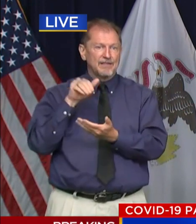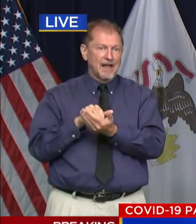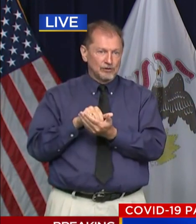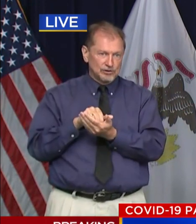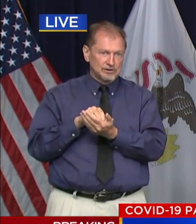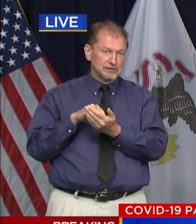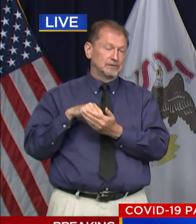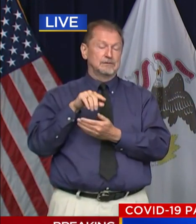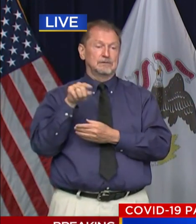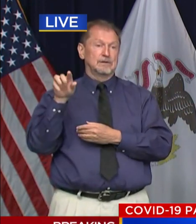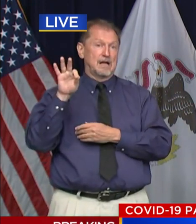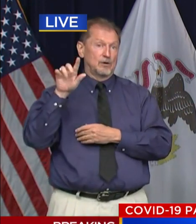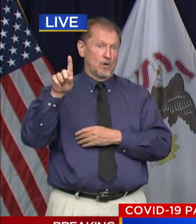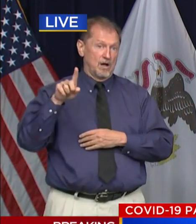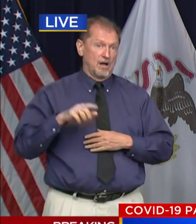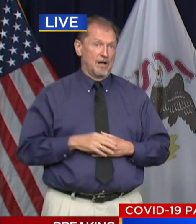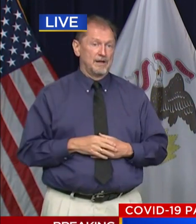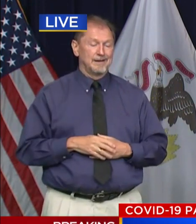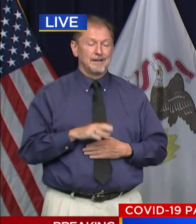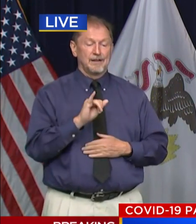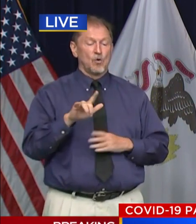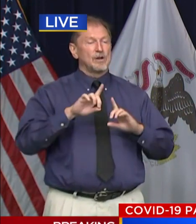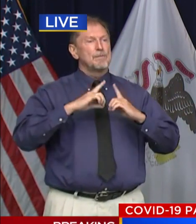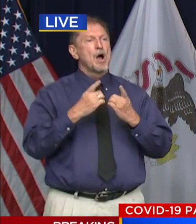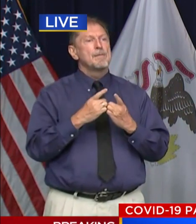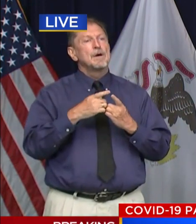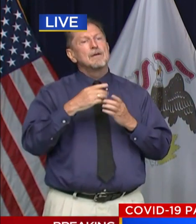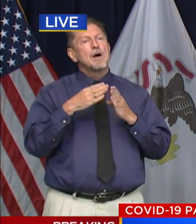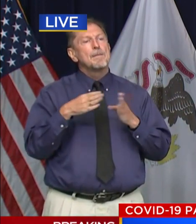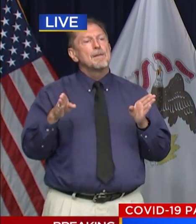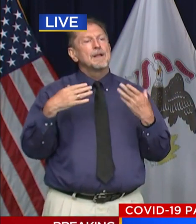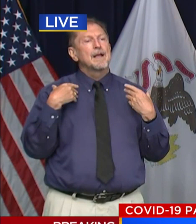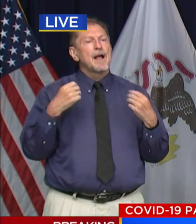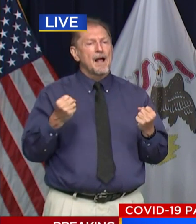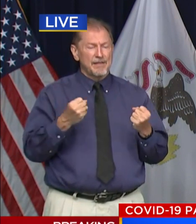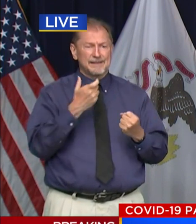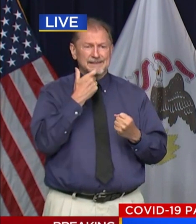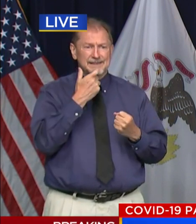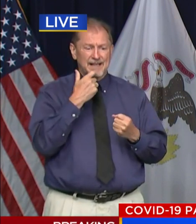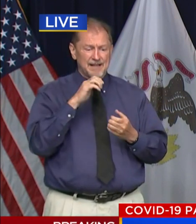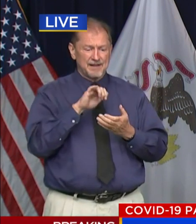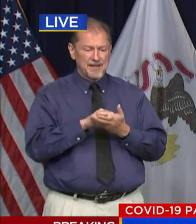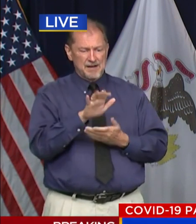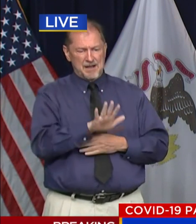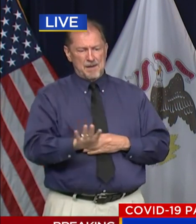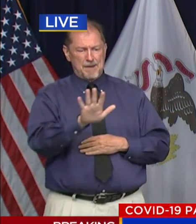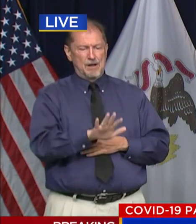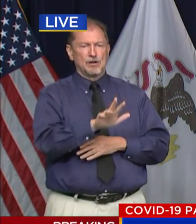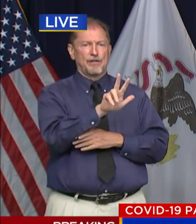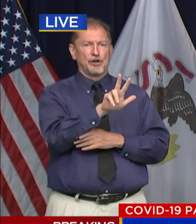The Illinois Department of Public Health is reporting today approximately 32